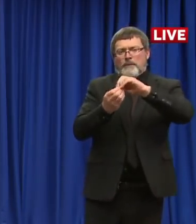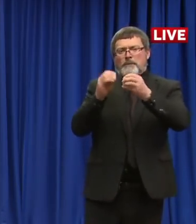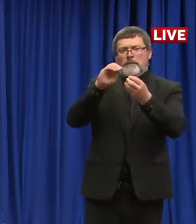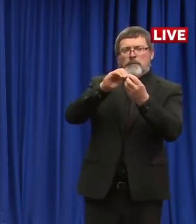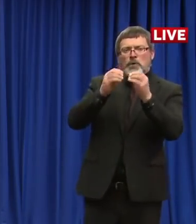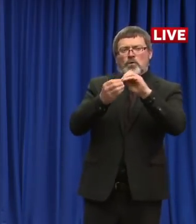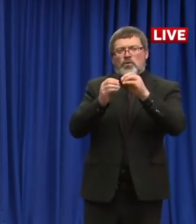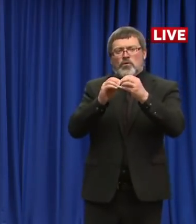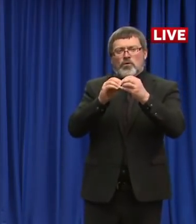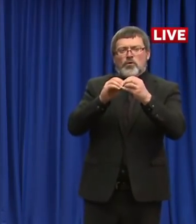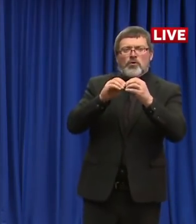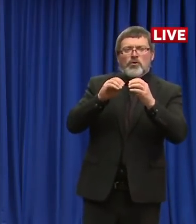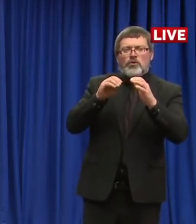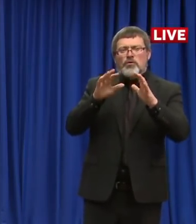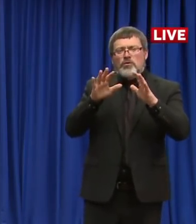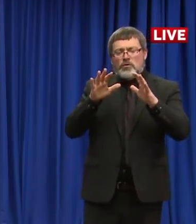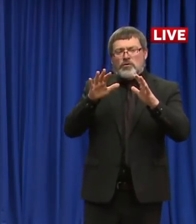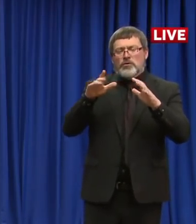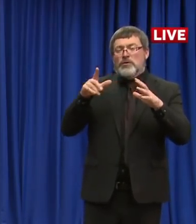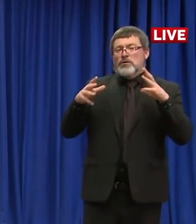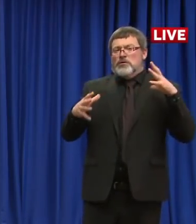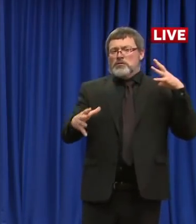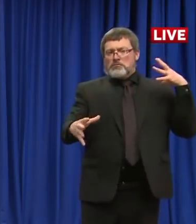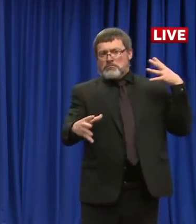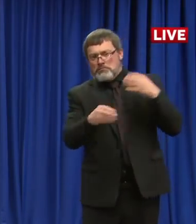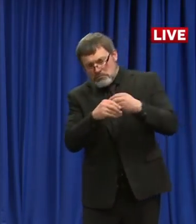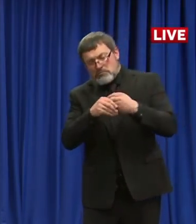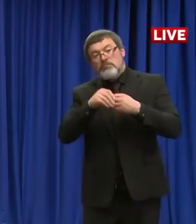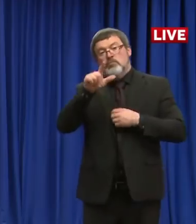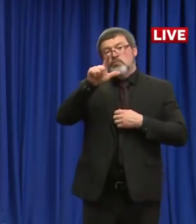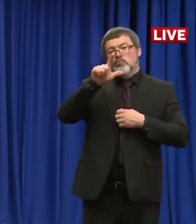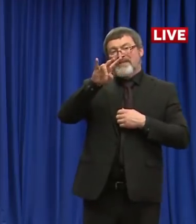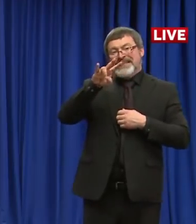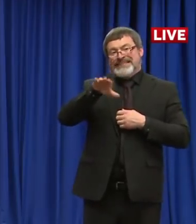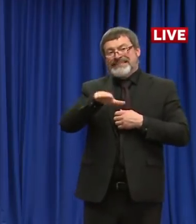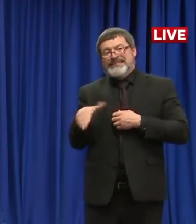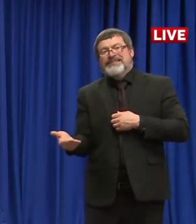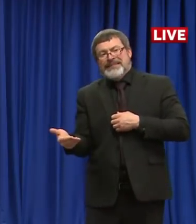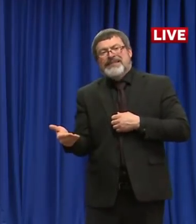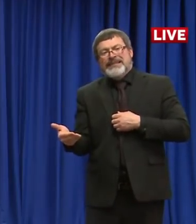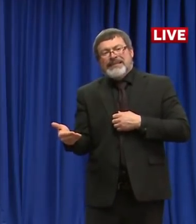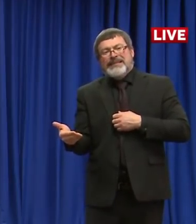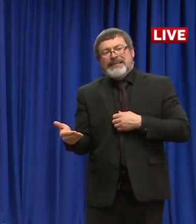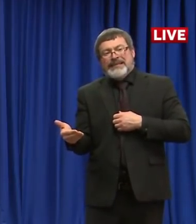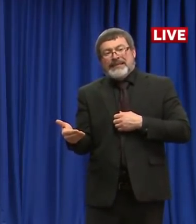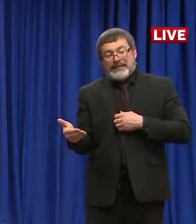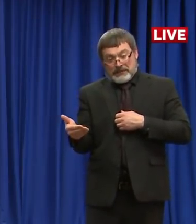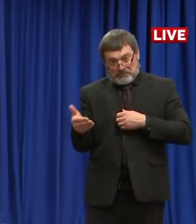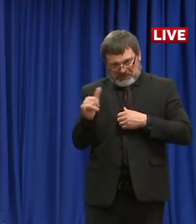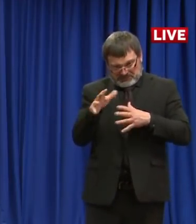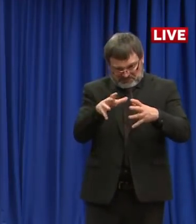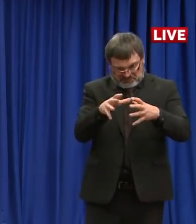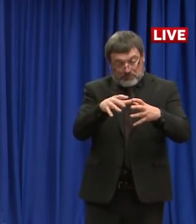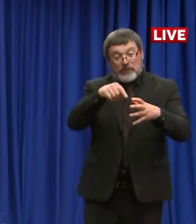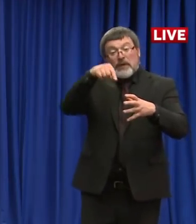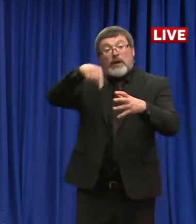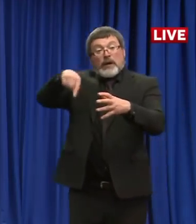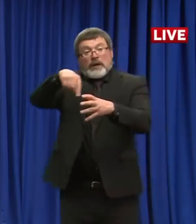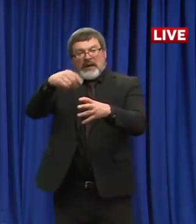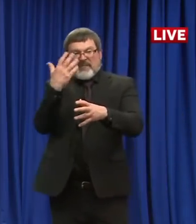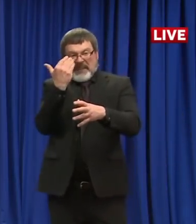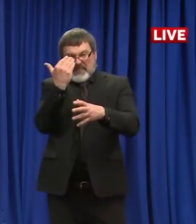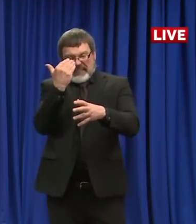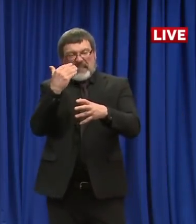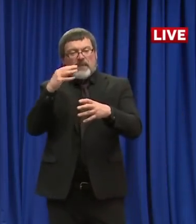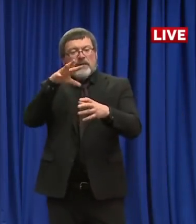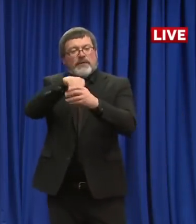deaths in New Hampshire so far have been residents of nursing homes or assisted living or other group